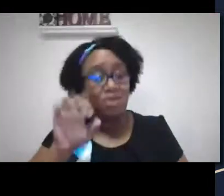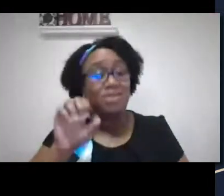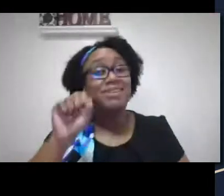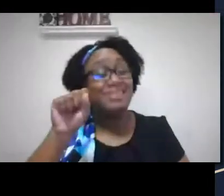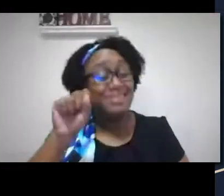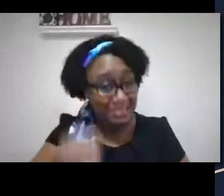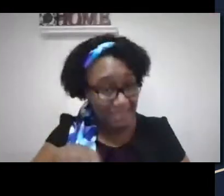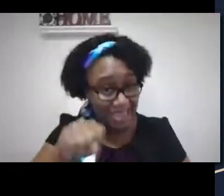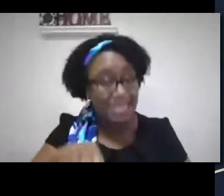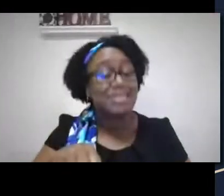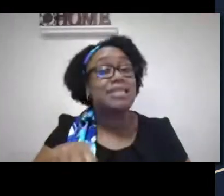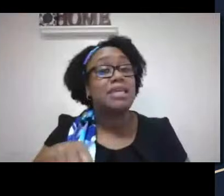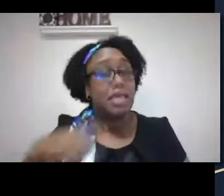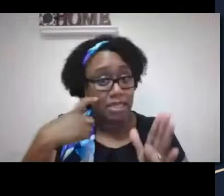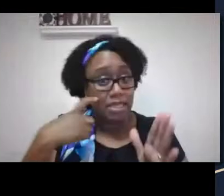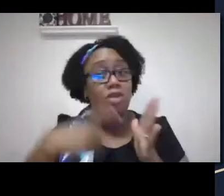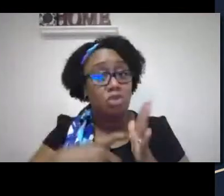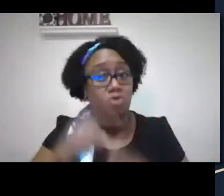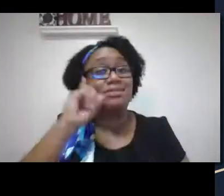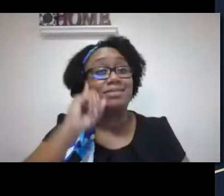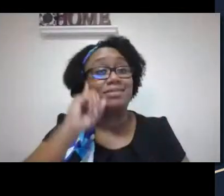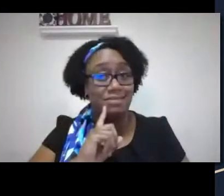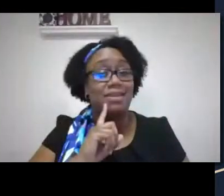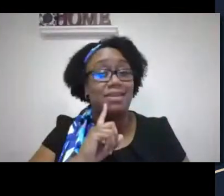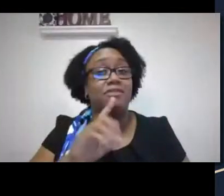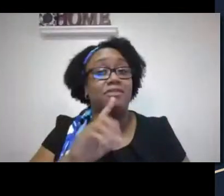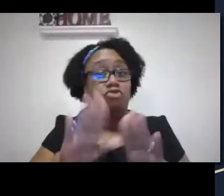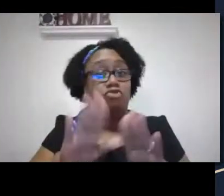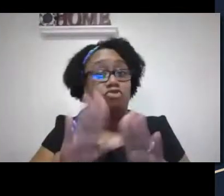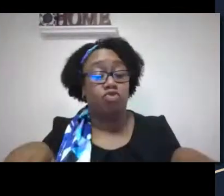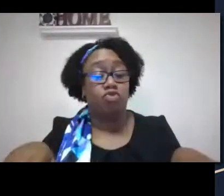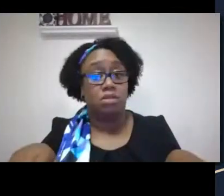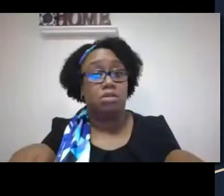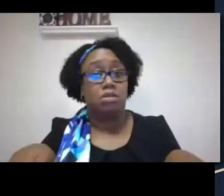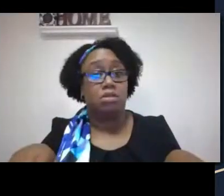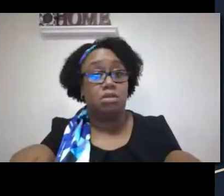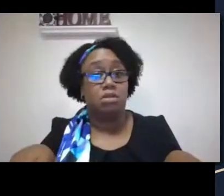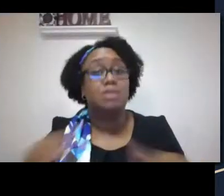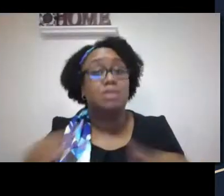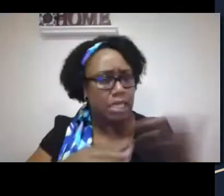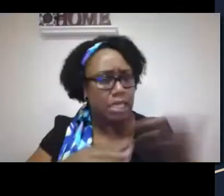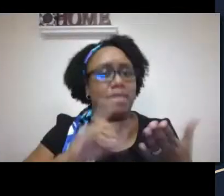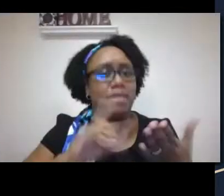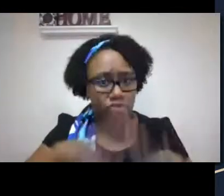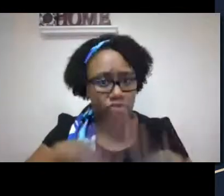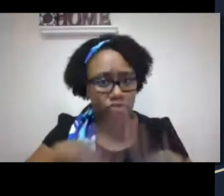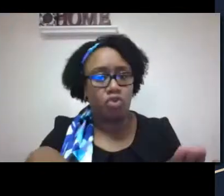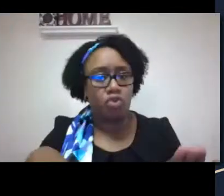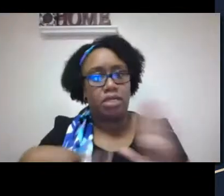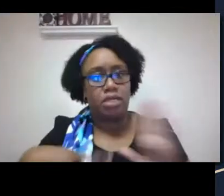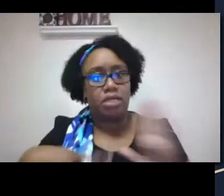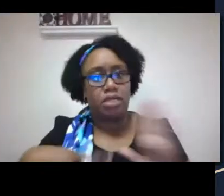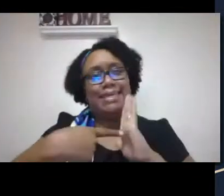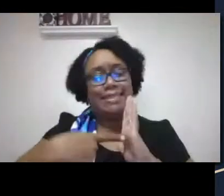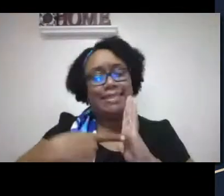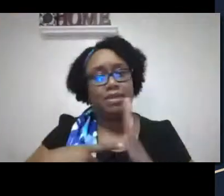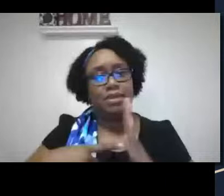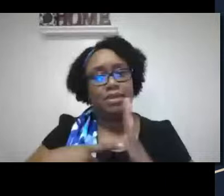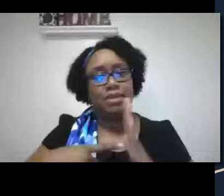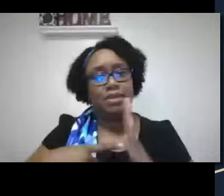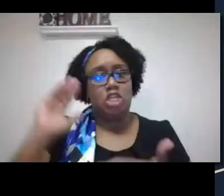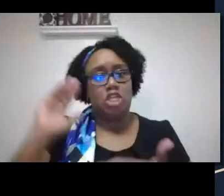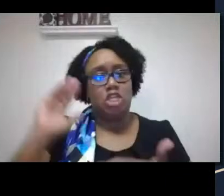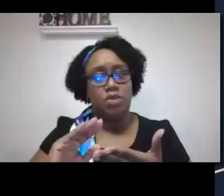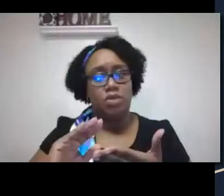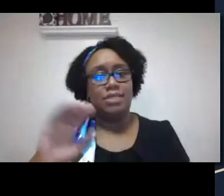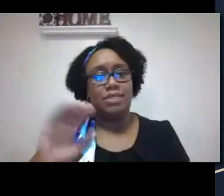Those researchers identified that yes, deaf children, I should